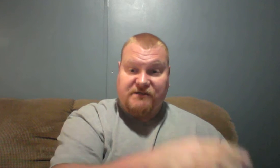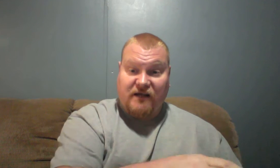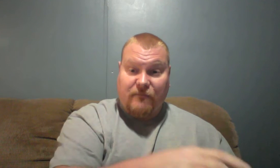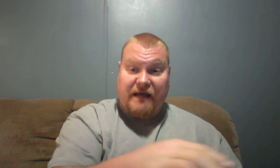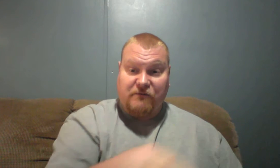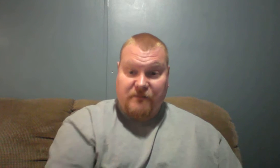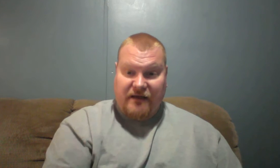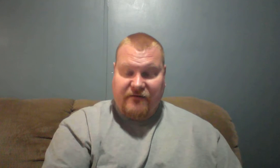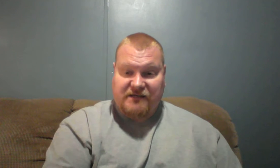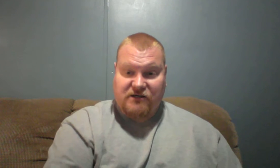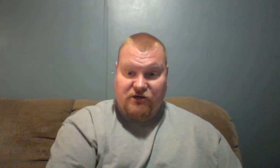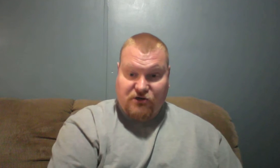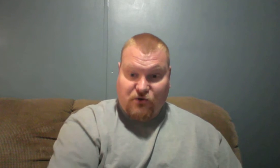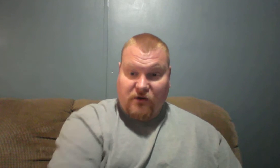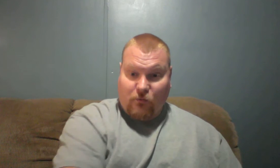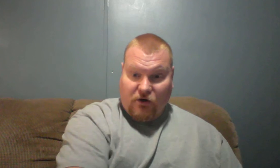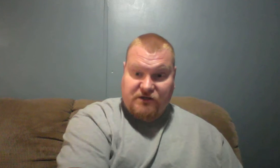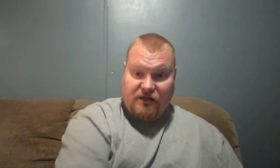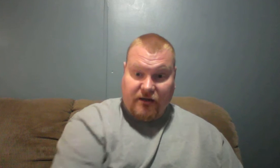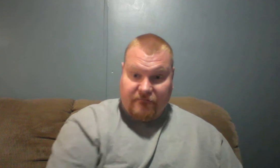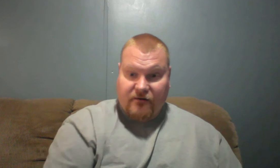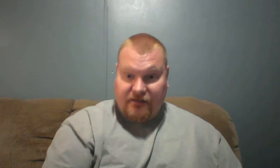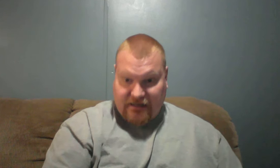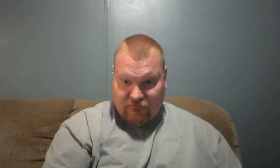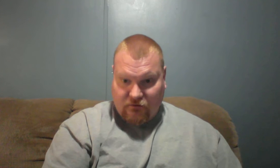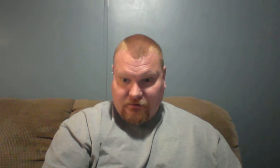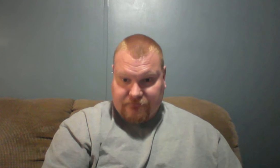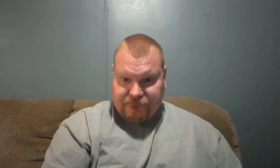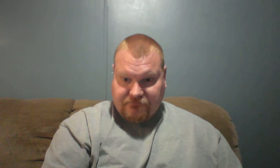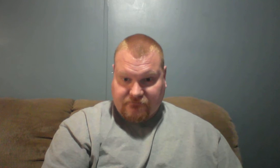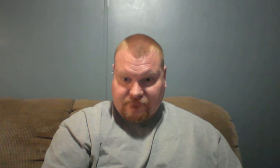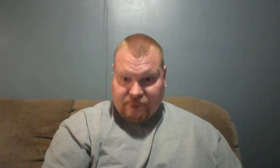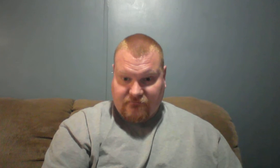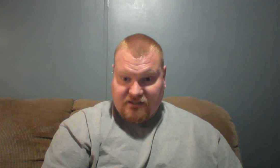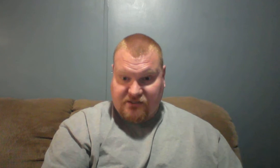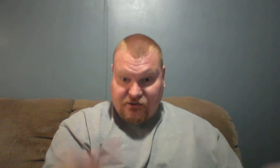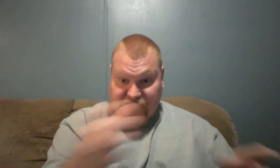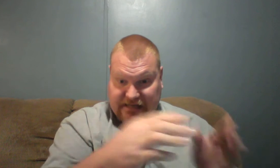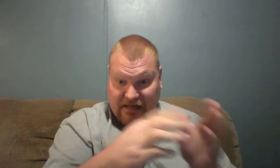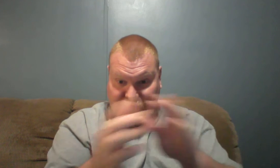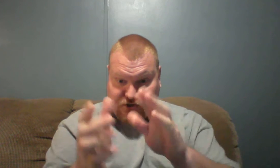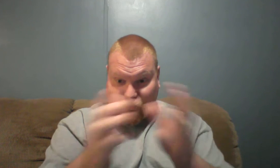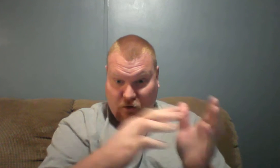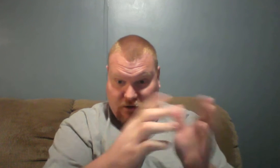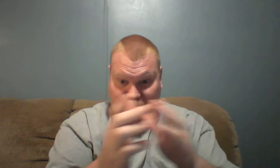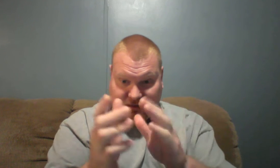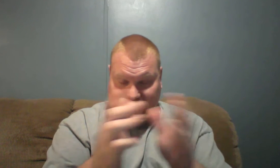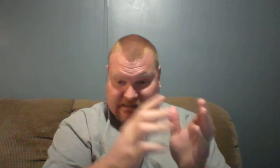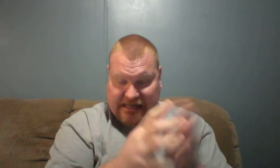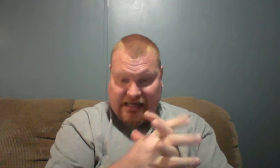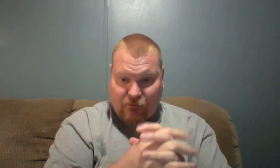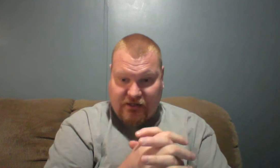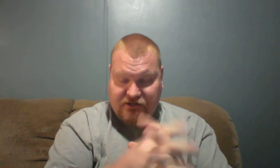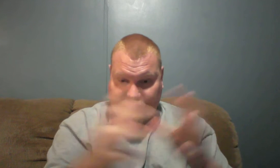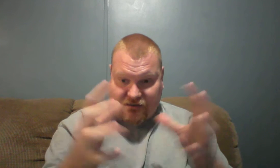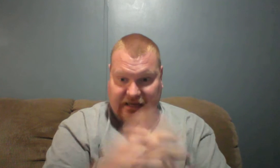Son of Man was manifested to destroy the works of the devil. so you see how those two work in tandem with each other together.